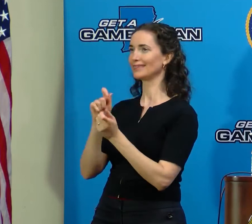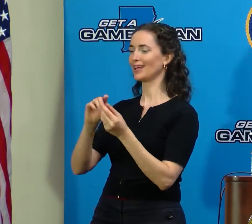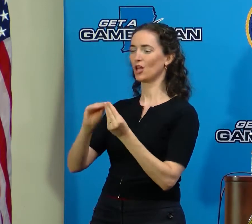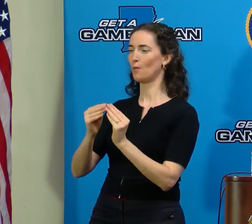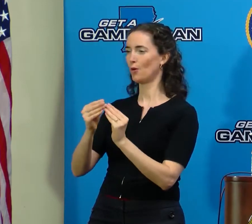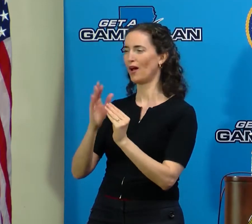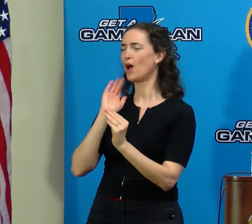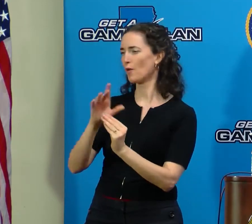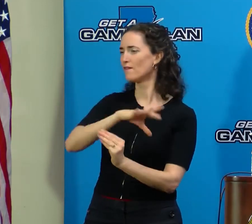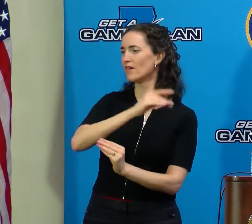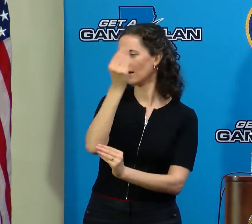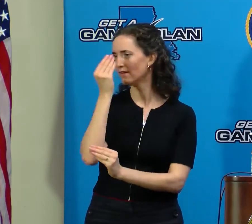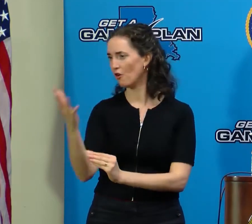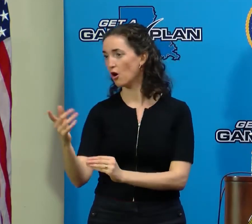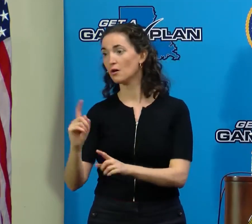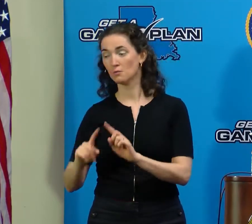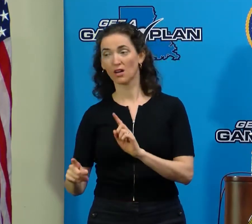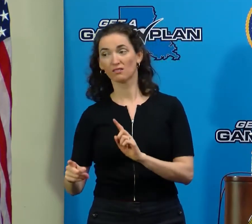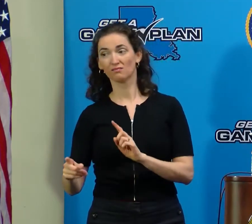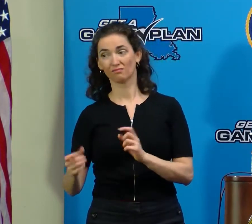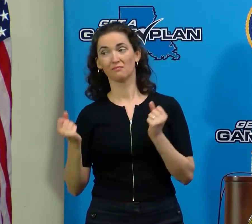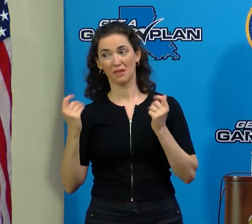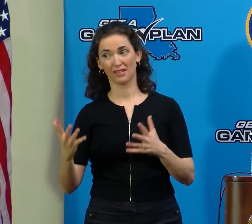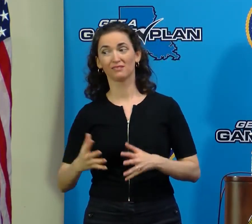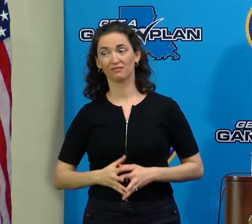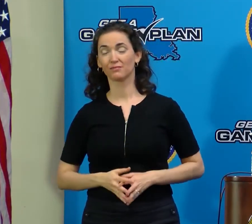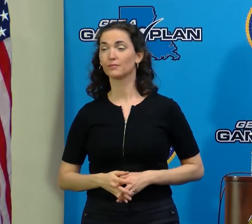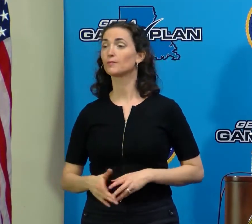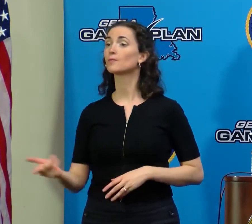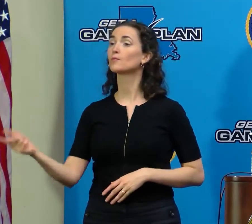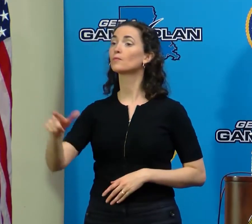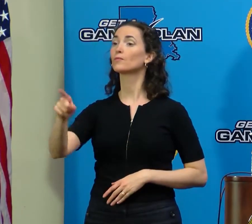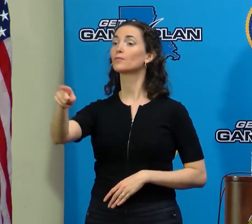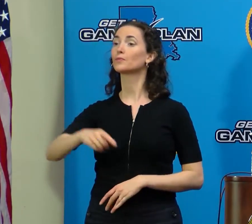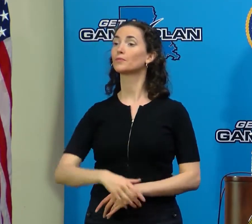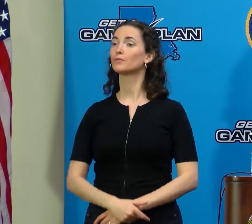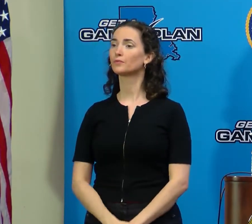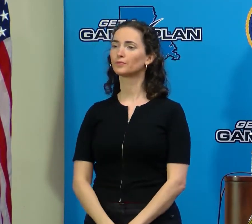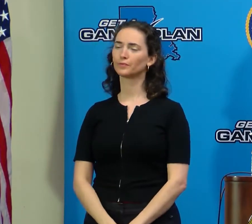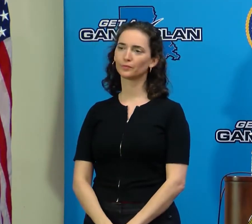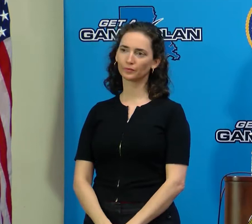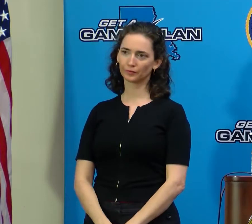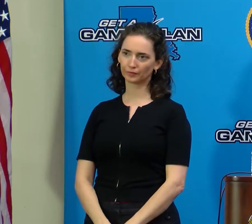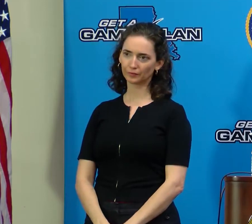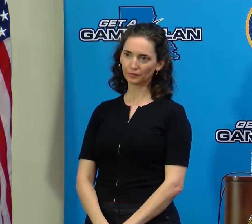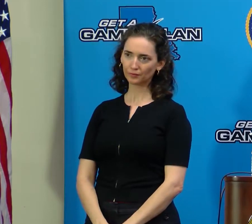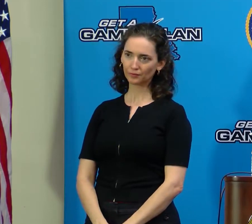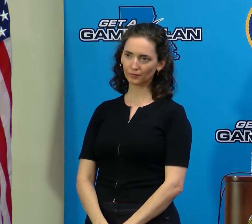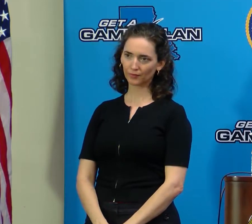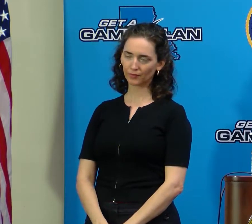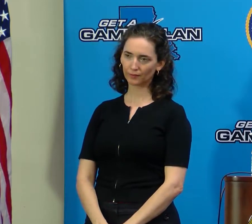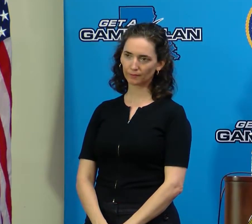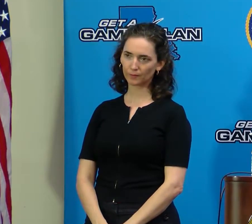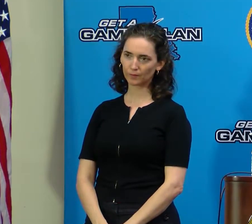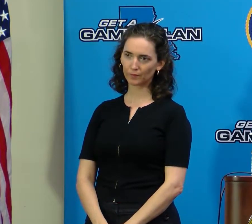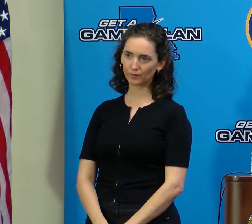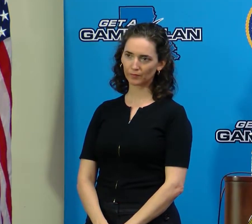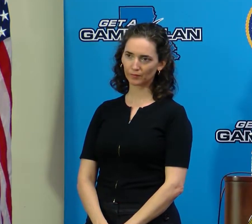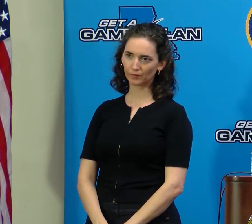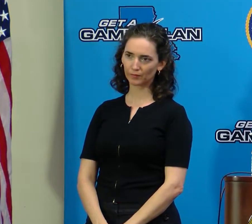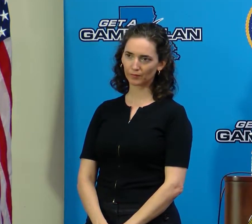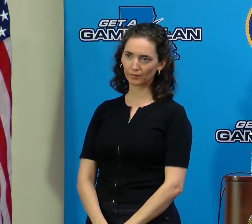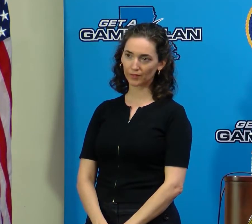more than not. Yes? From your band point, can you help explain the